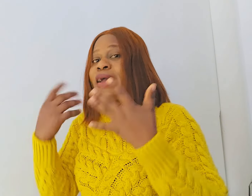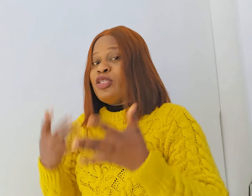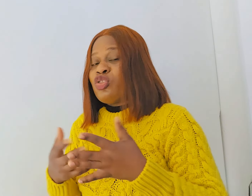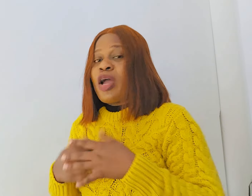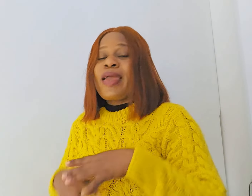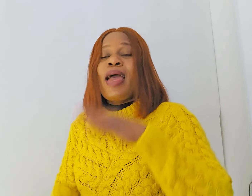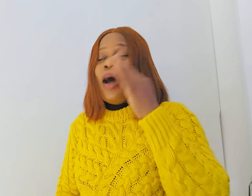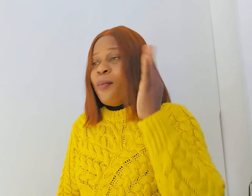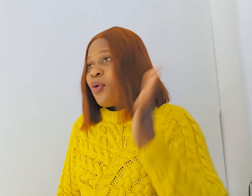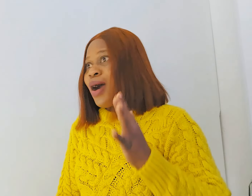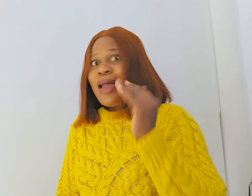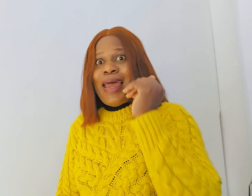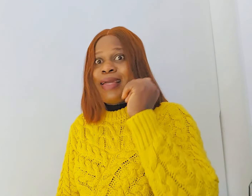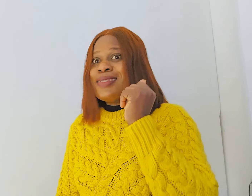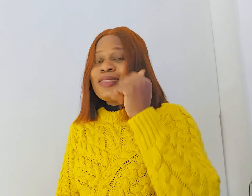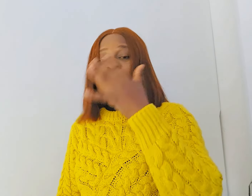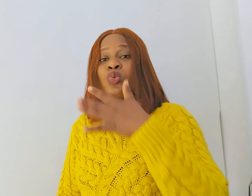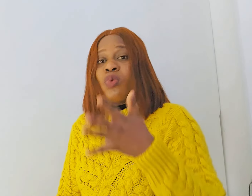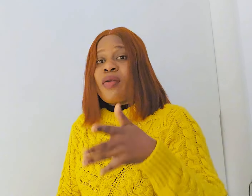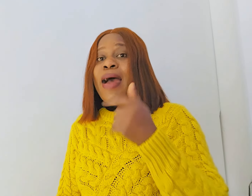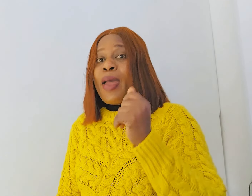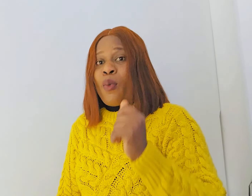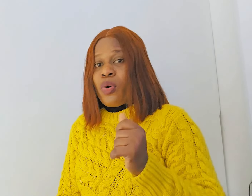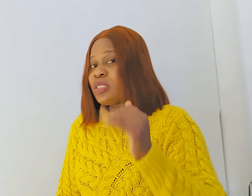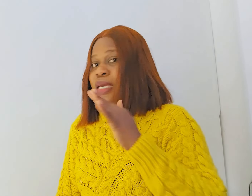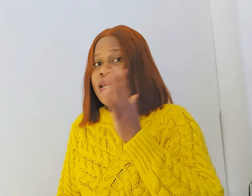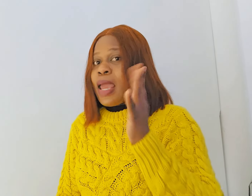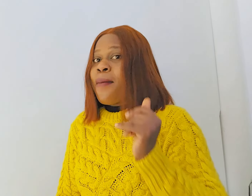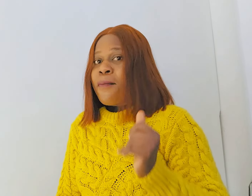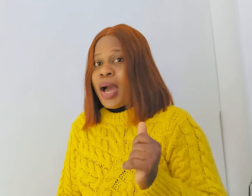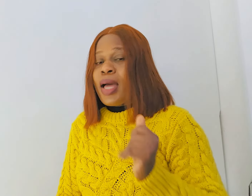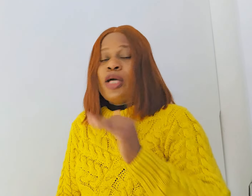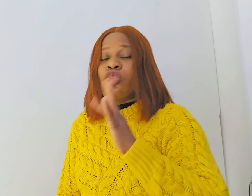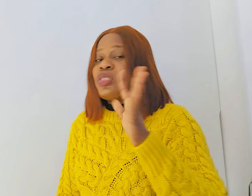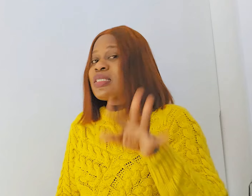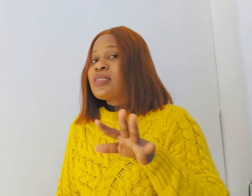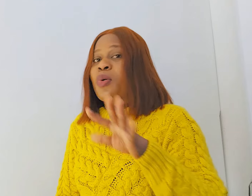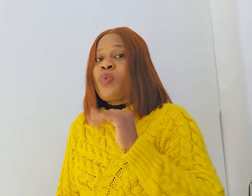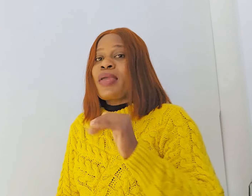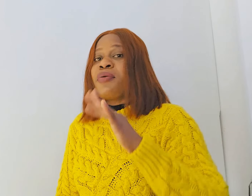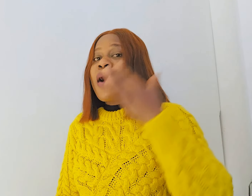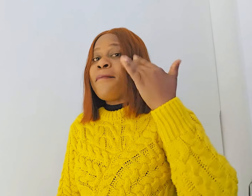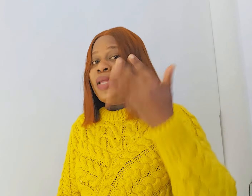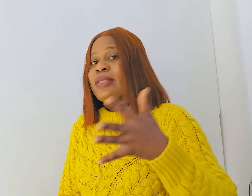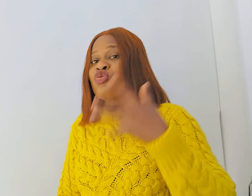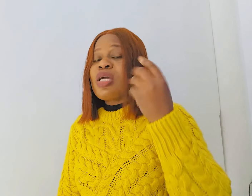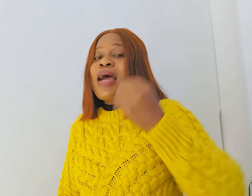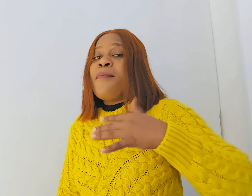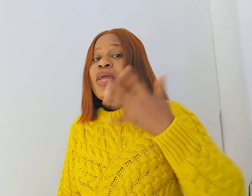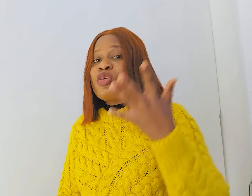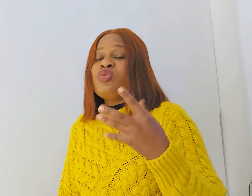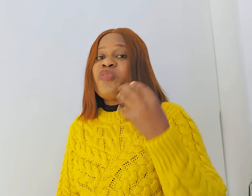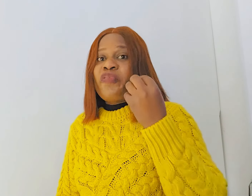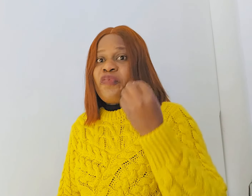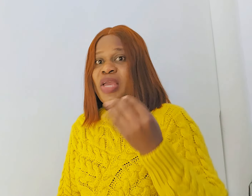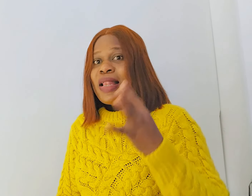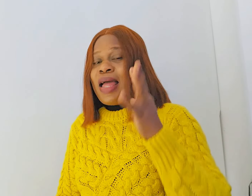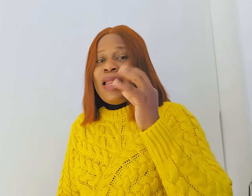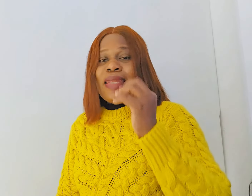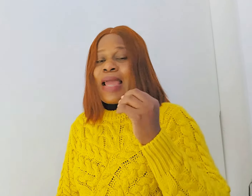enjoy and more like this is what i want in a man so this is the way you can penetrate and make you to feel like